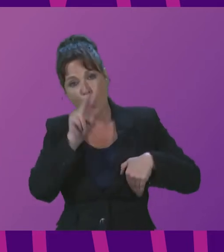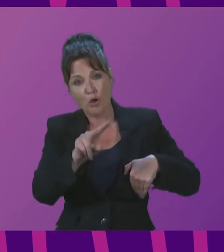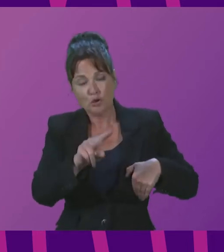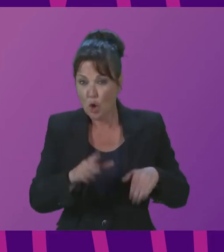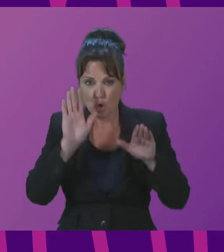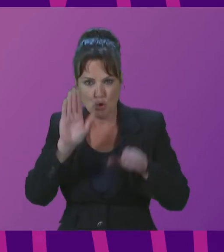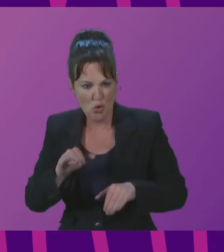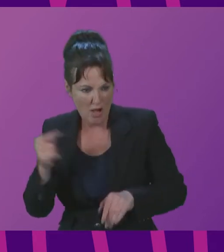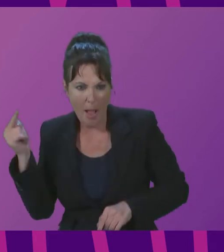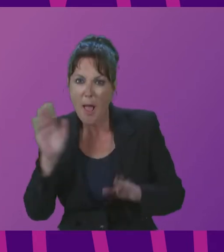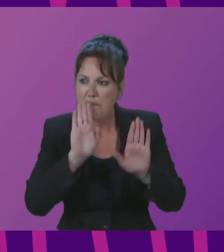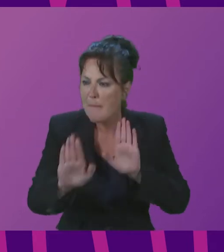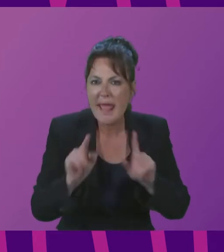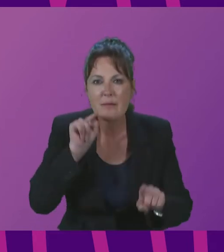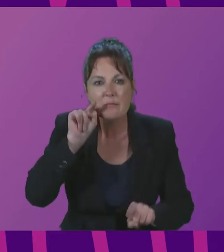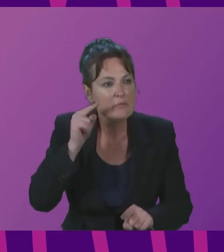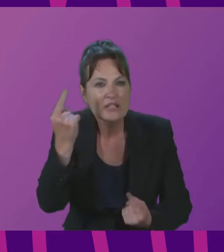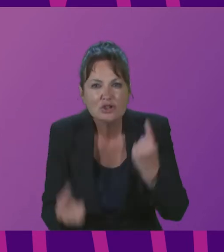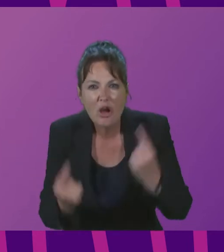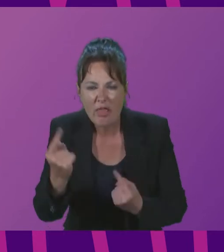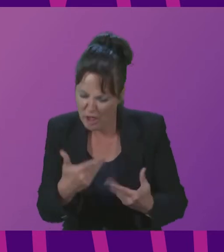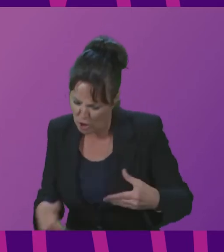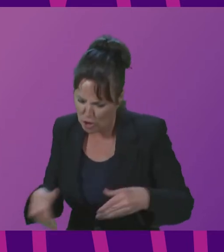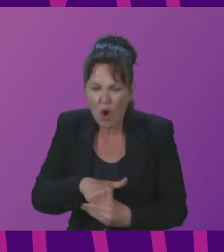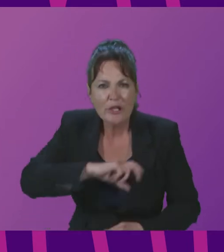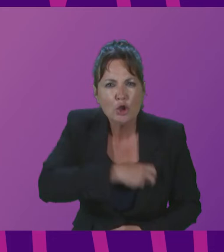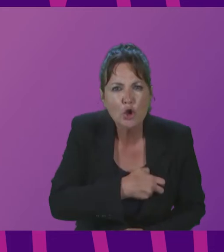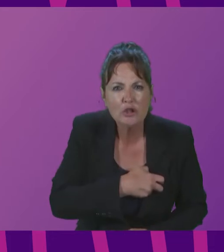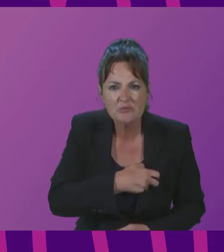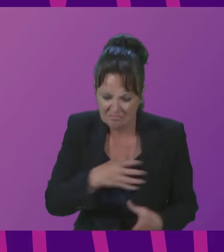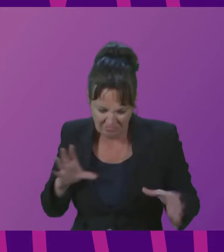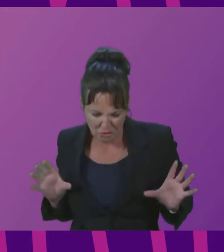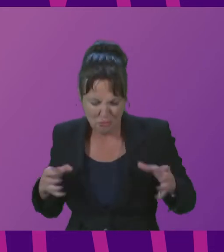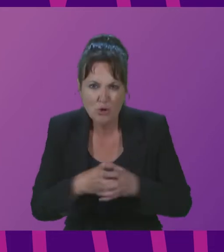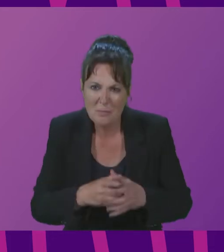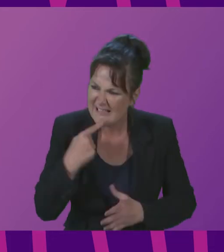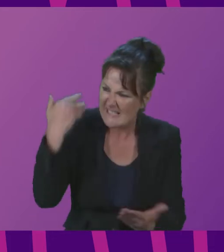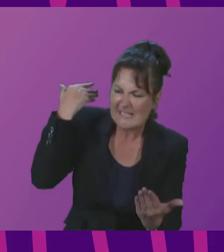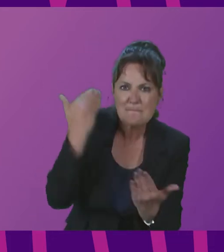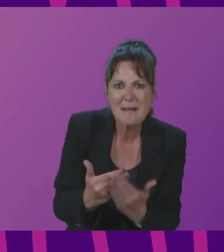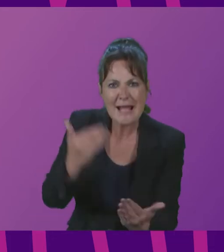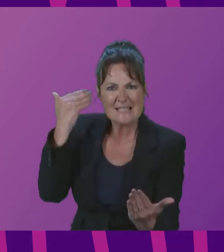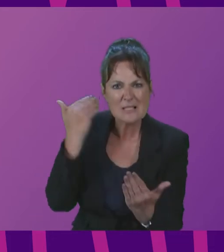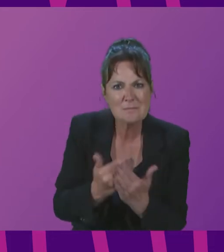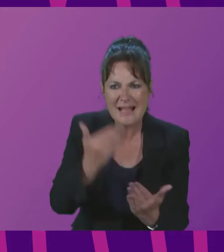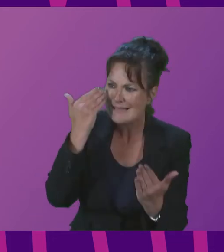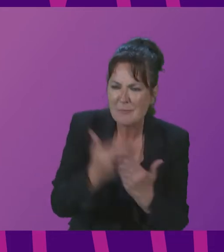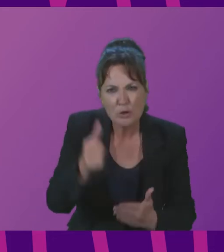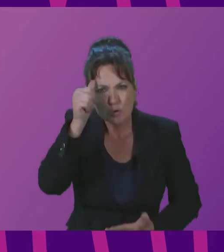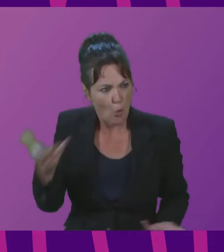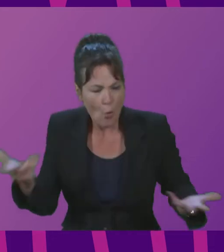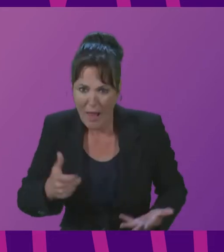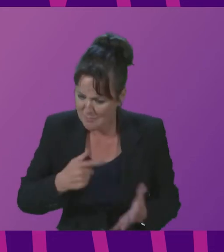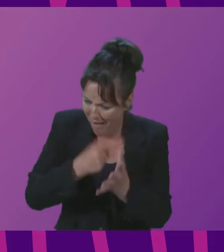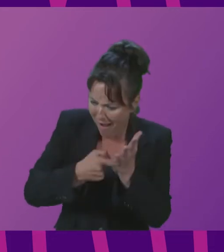a group or a union or something that resists be radical with where your money is as your business or your pension or your